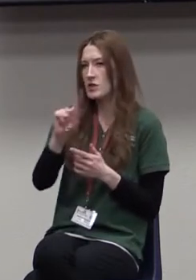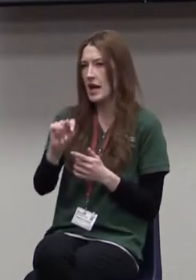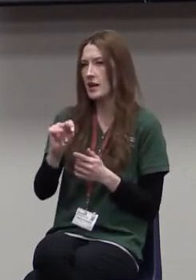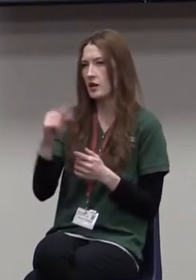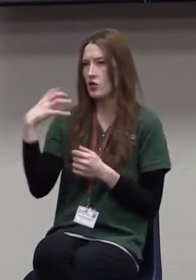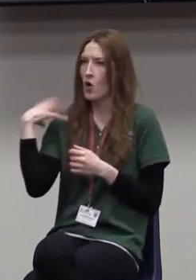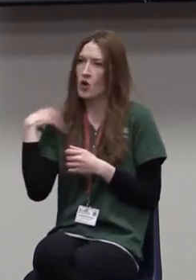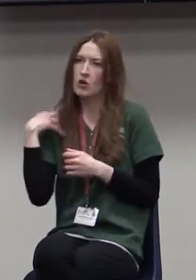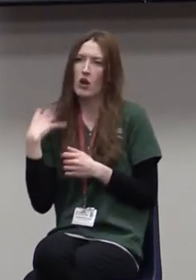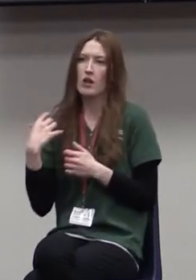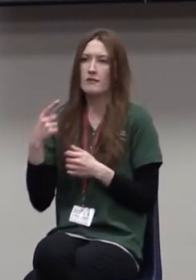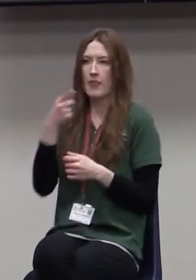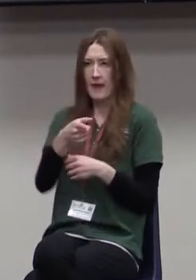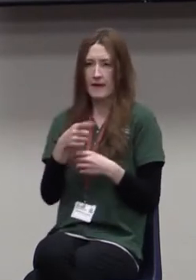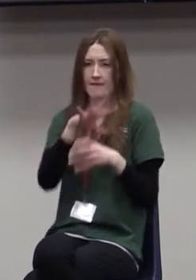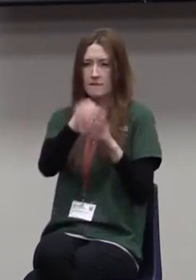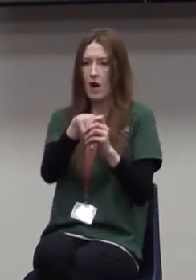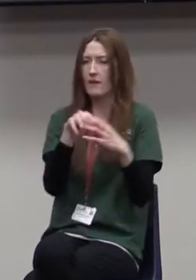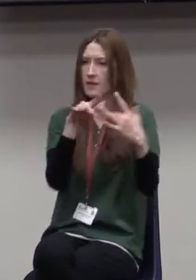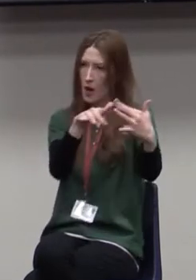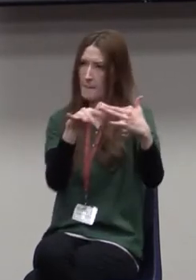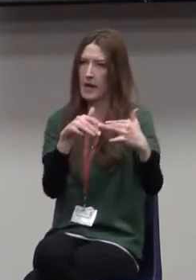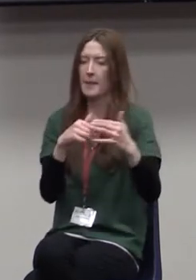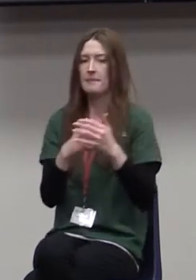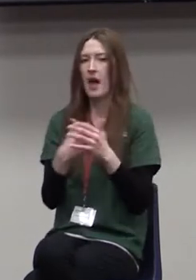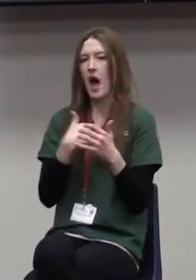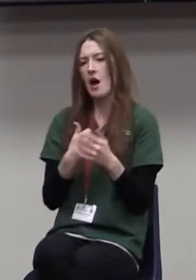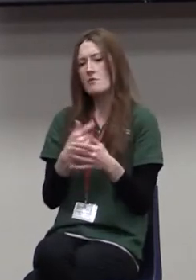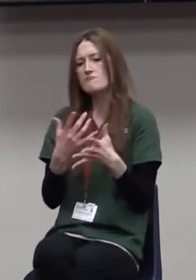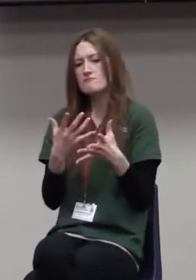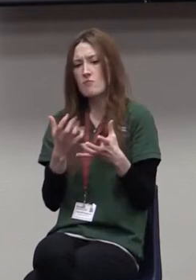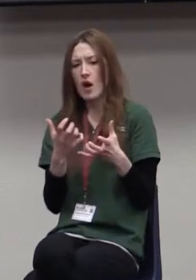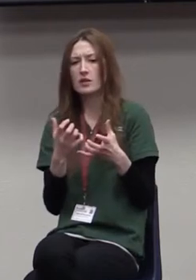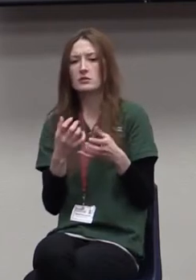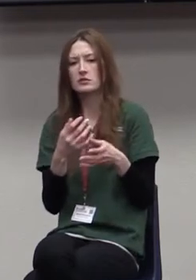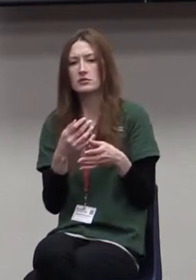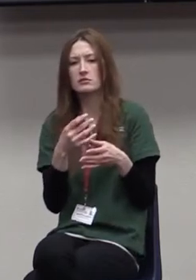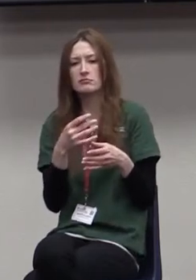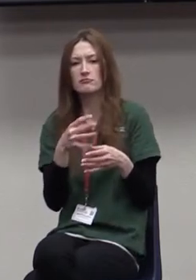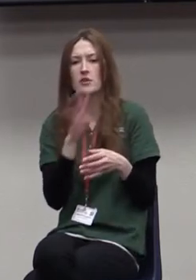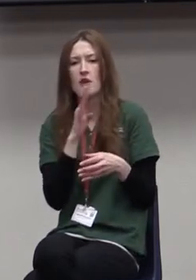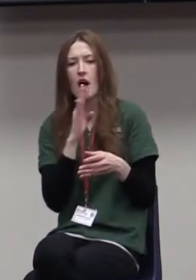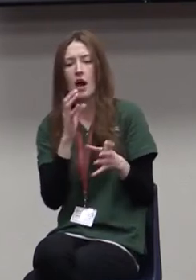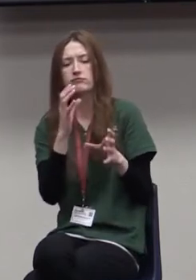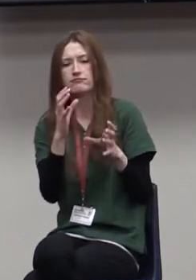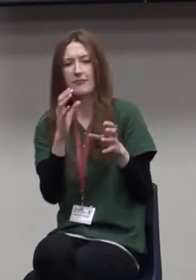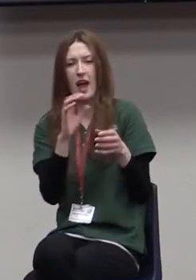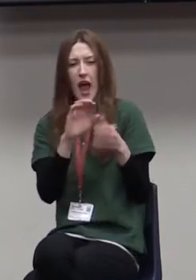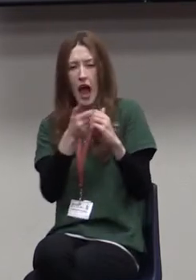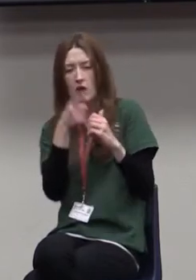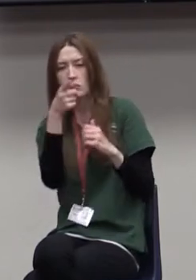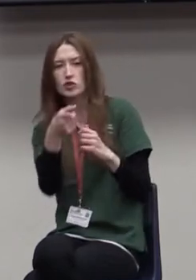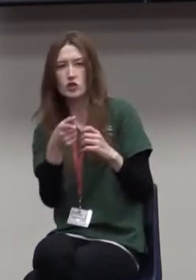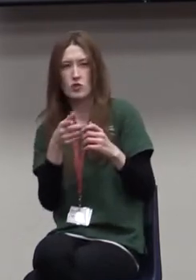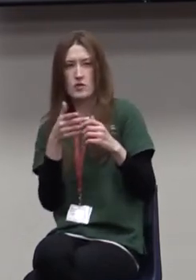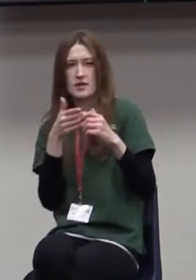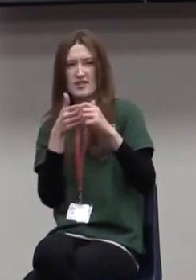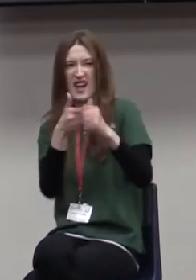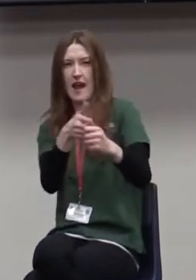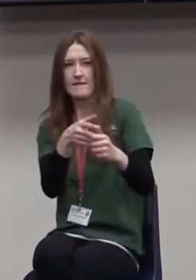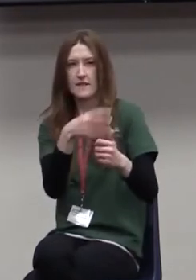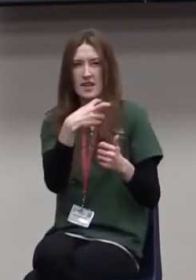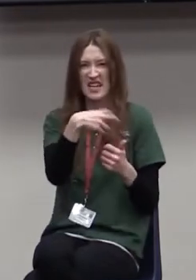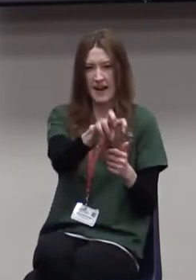that have been involved in combat. And talking to them about how do you navigate? How do you lead during these